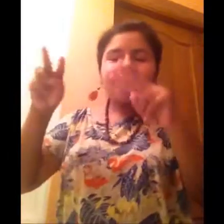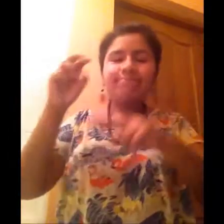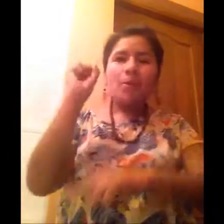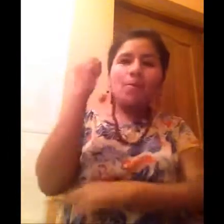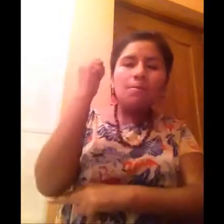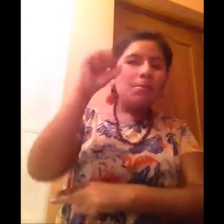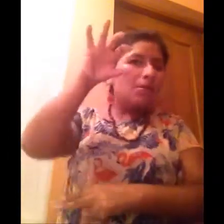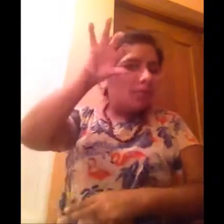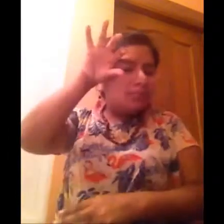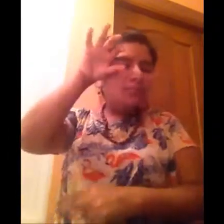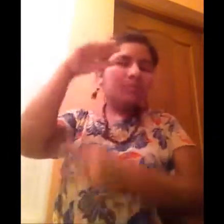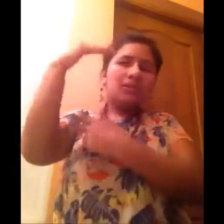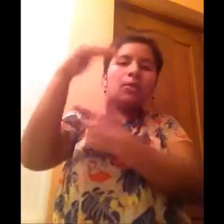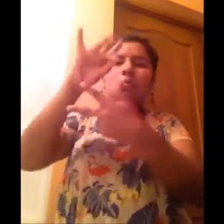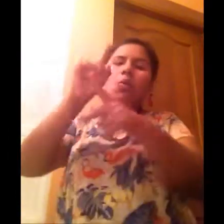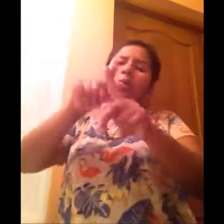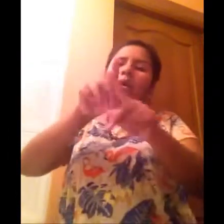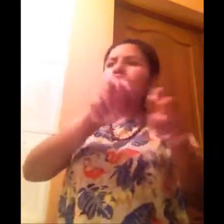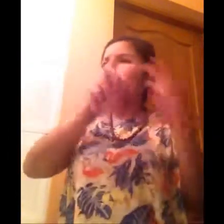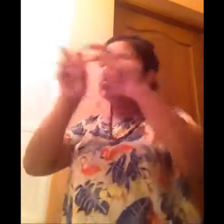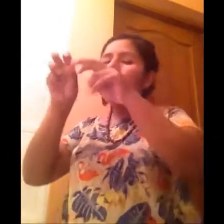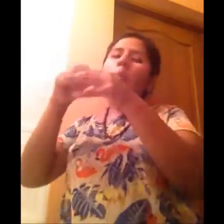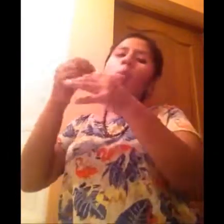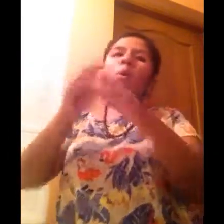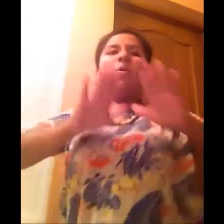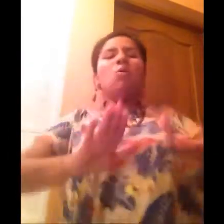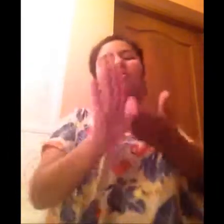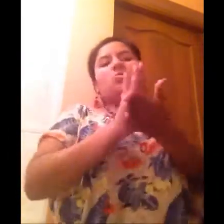I don't know if I'm going to but I don't be able to but I'm going to be able to do it.